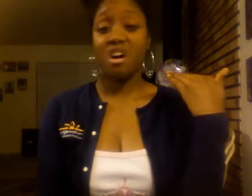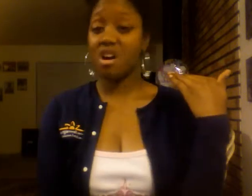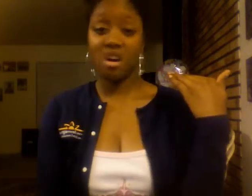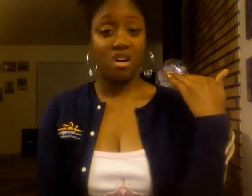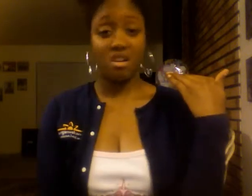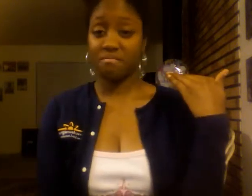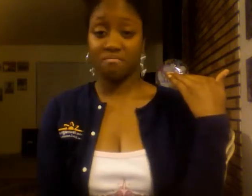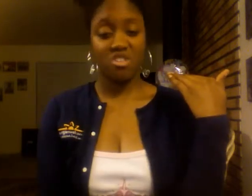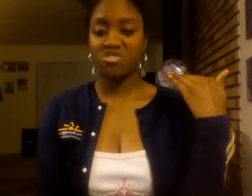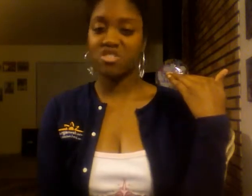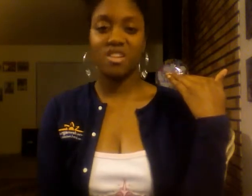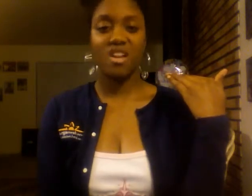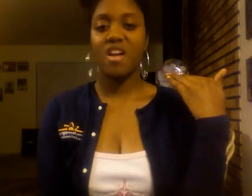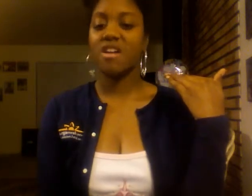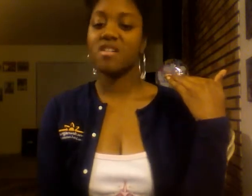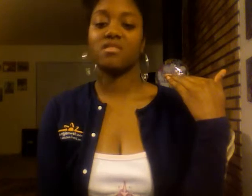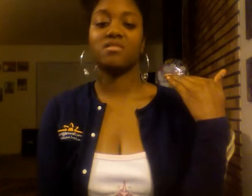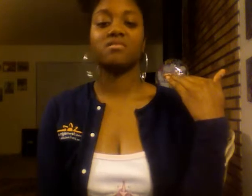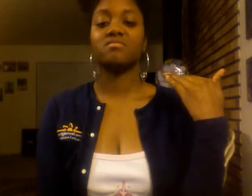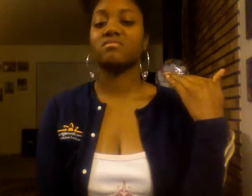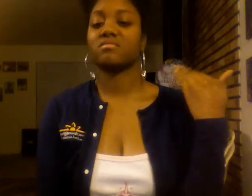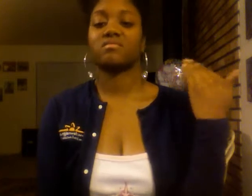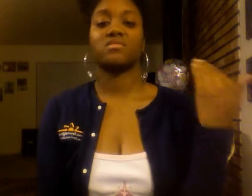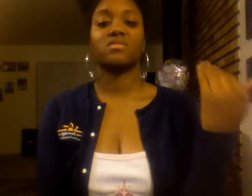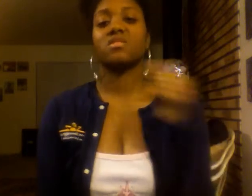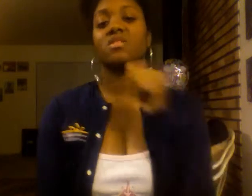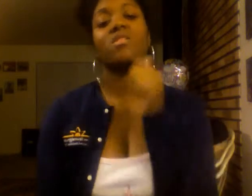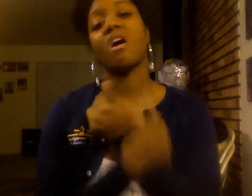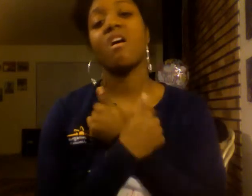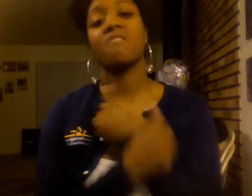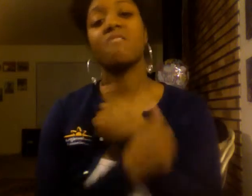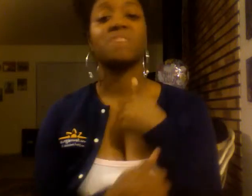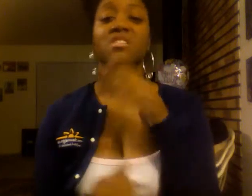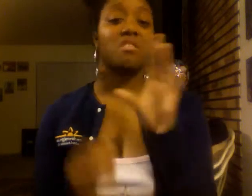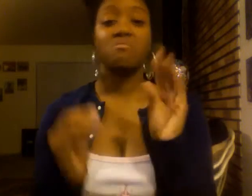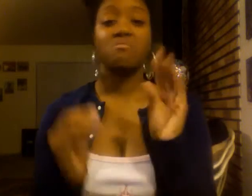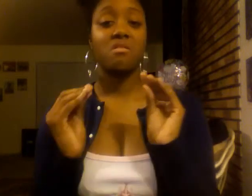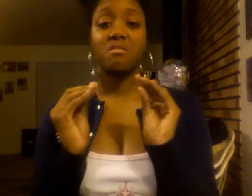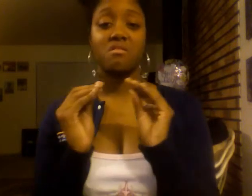unappreciated. Don't love me no more.